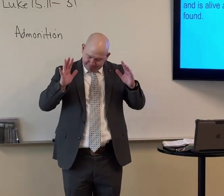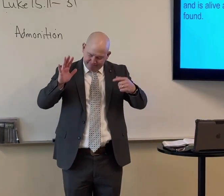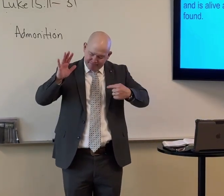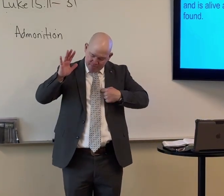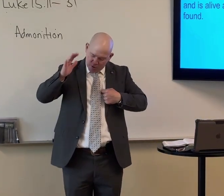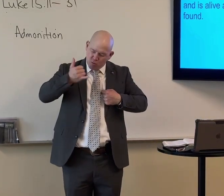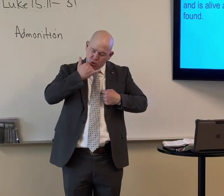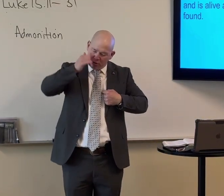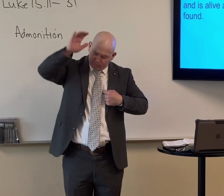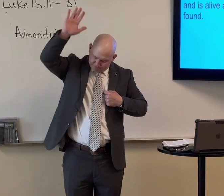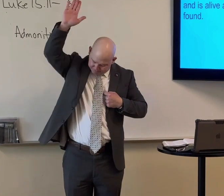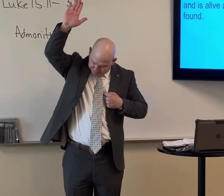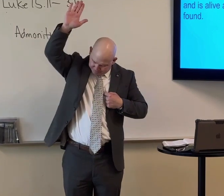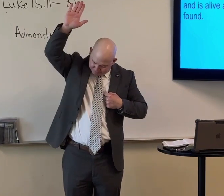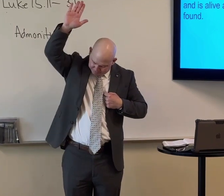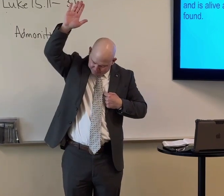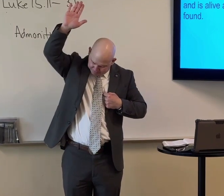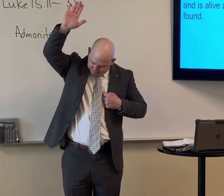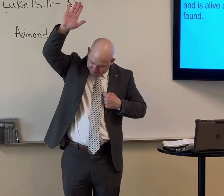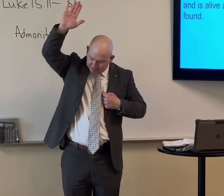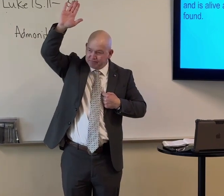Needs to humble himself. And sometimes we're just like him.